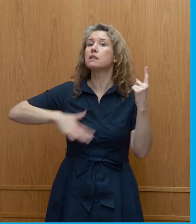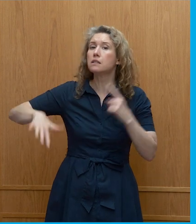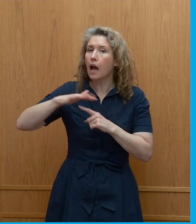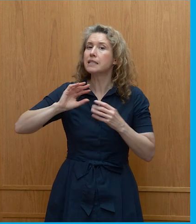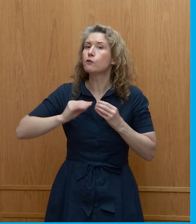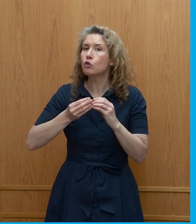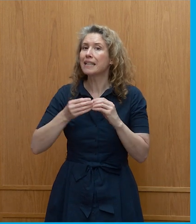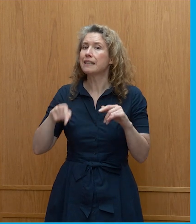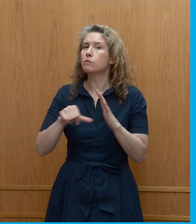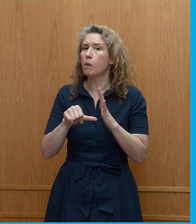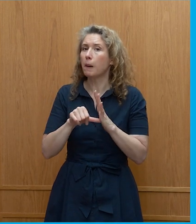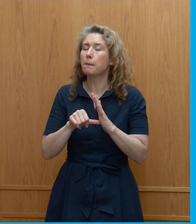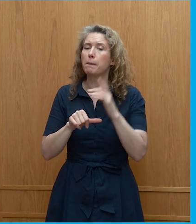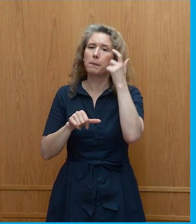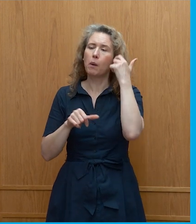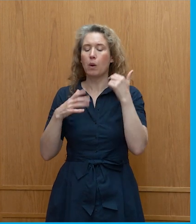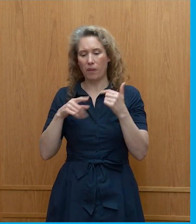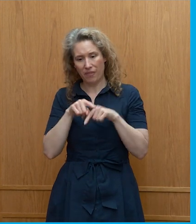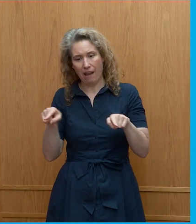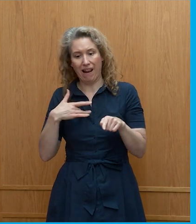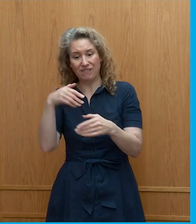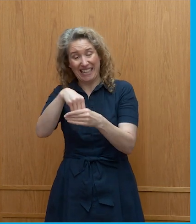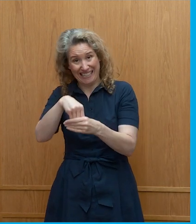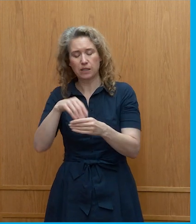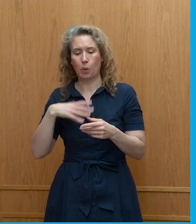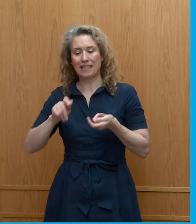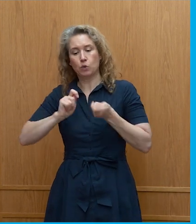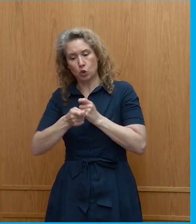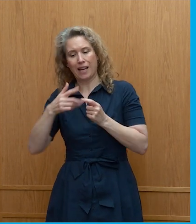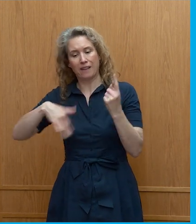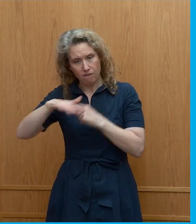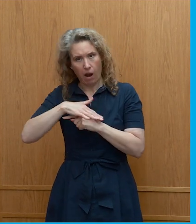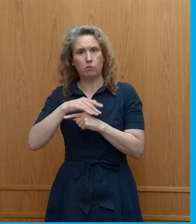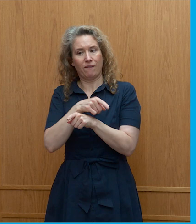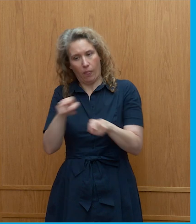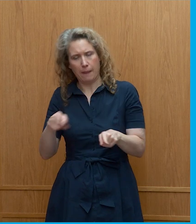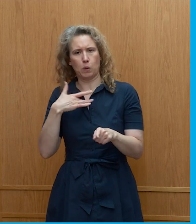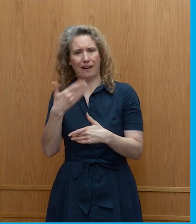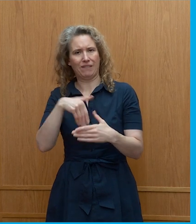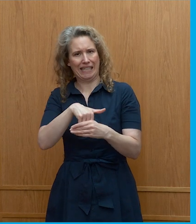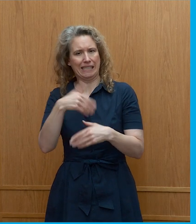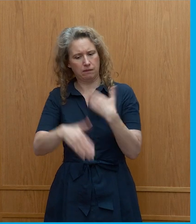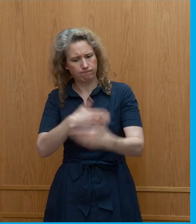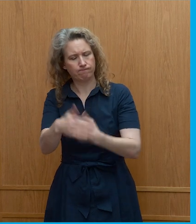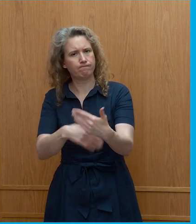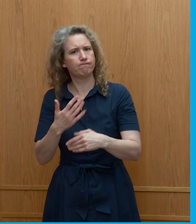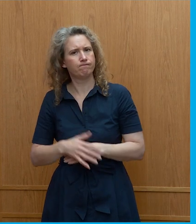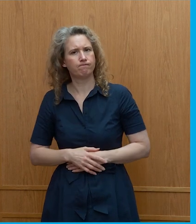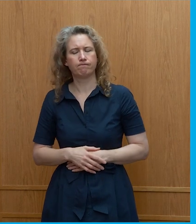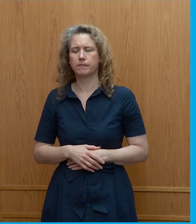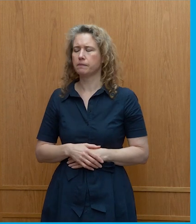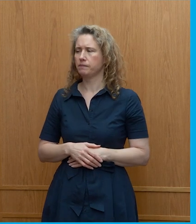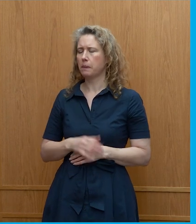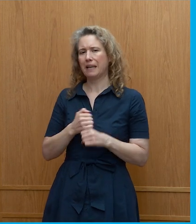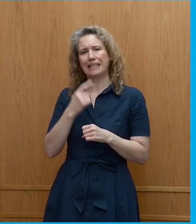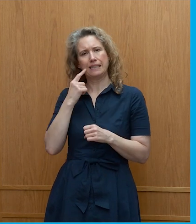we are enabling them to live in we've got to change that for them so thank you a powerful a